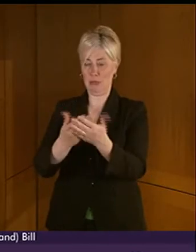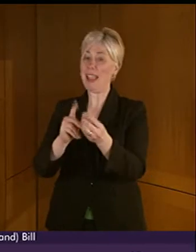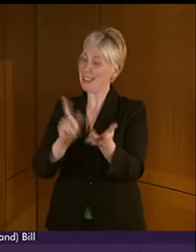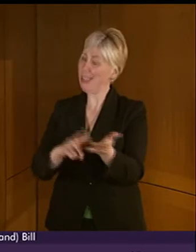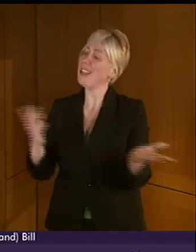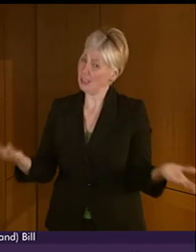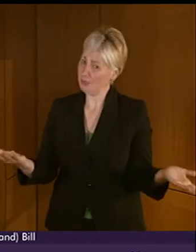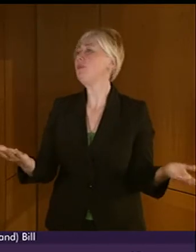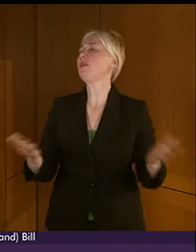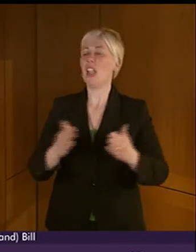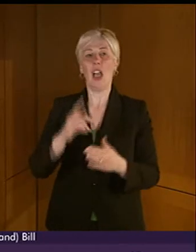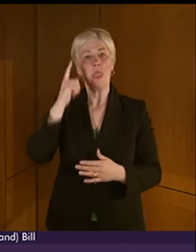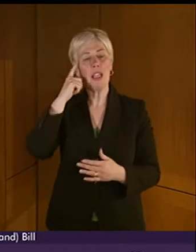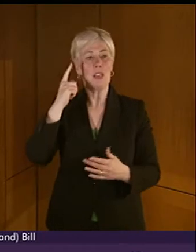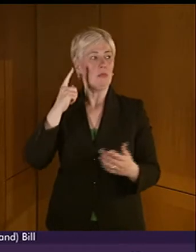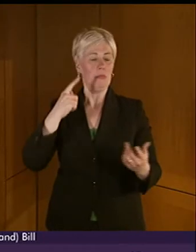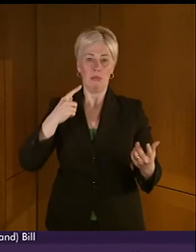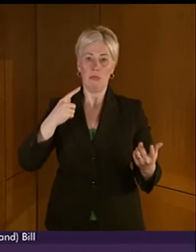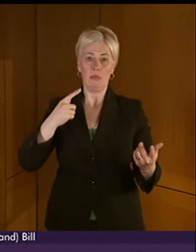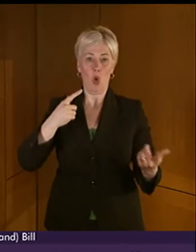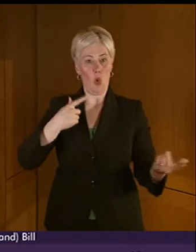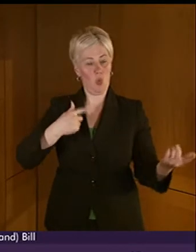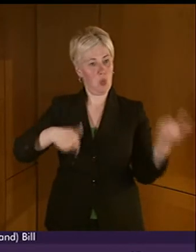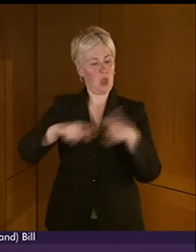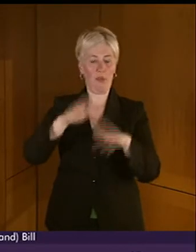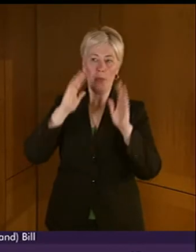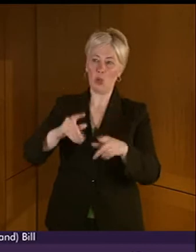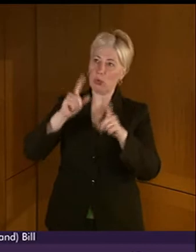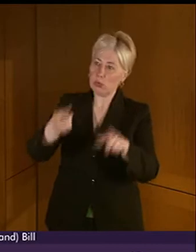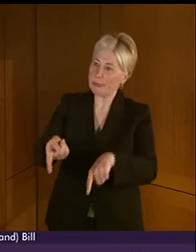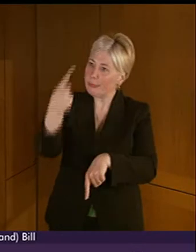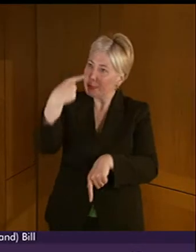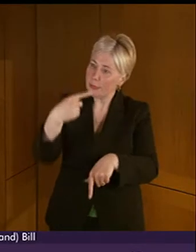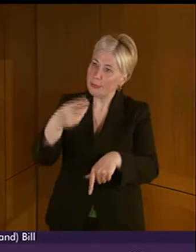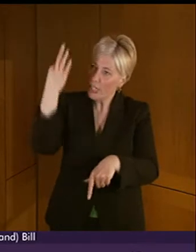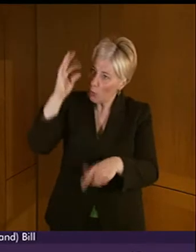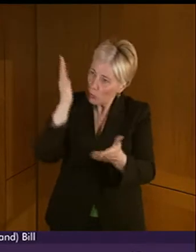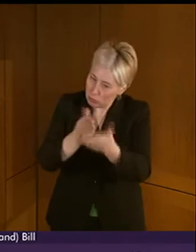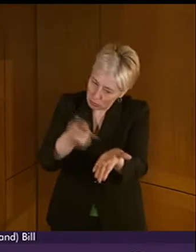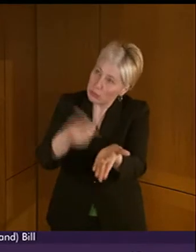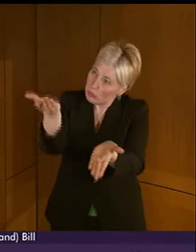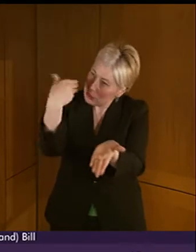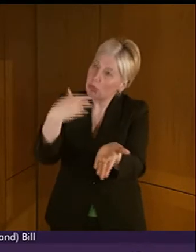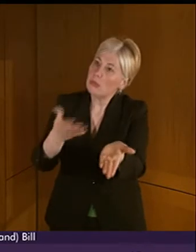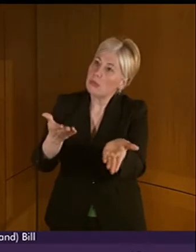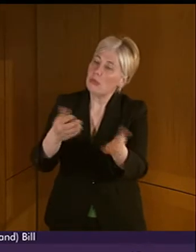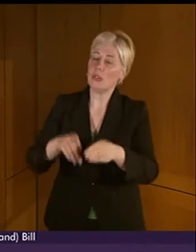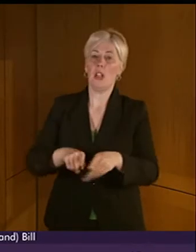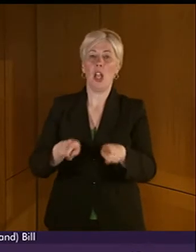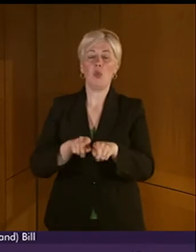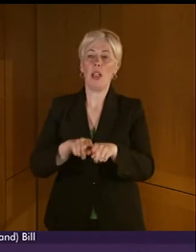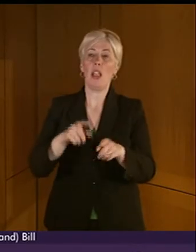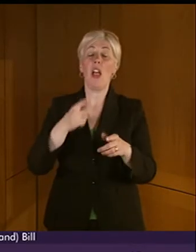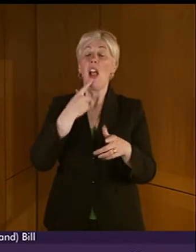Parliament in ensuring that we hold them to account. I think there also a further argument of why the majority of members of that